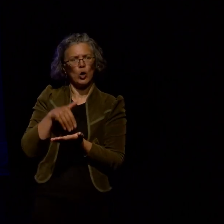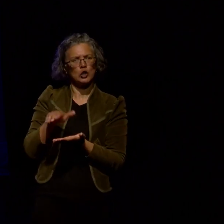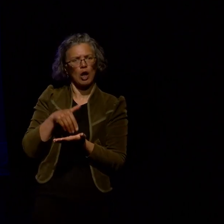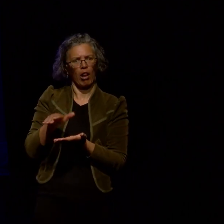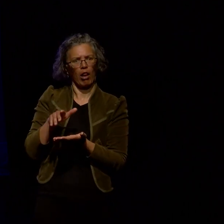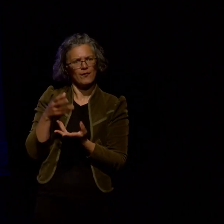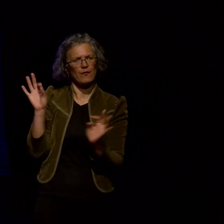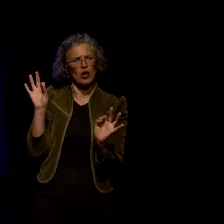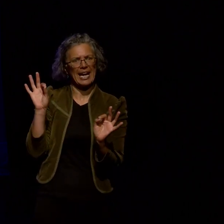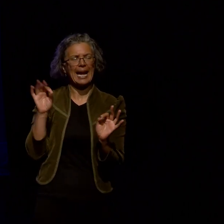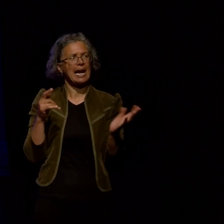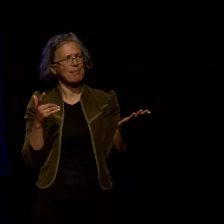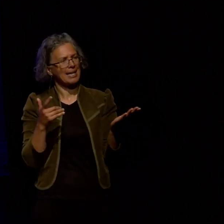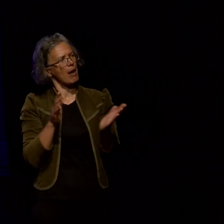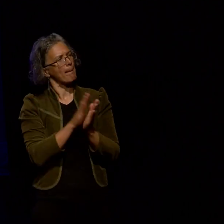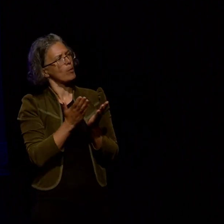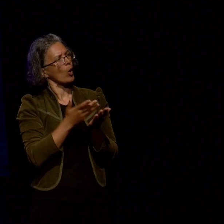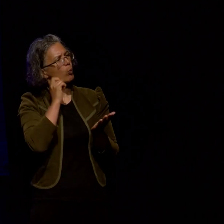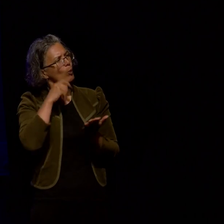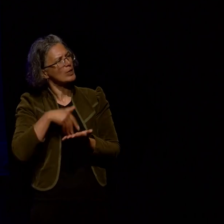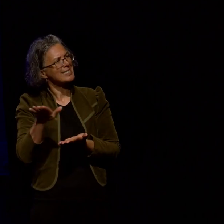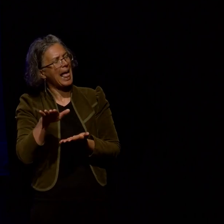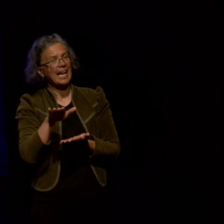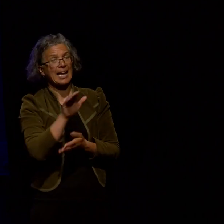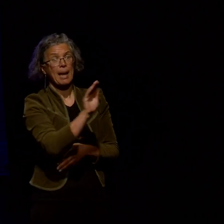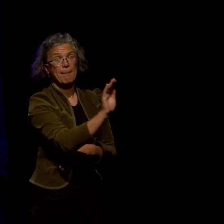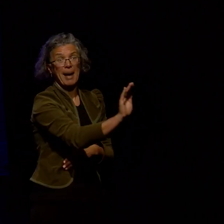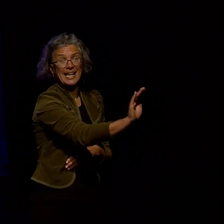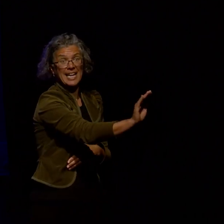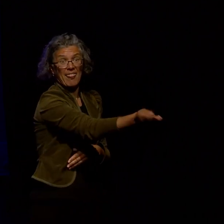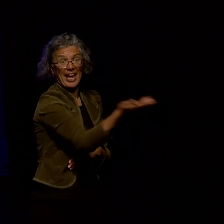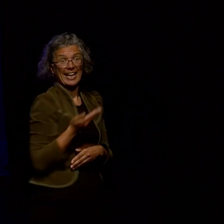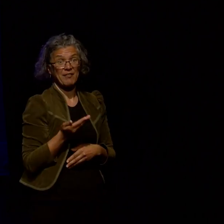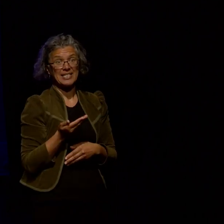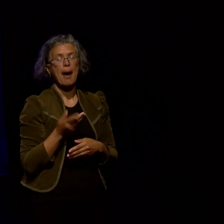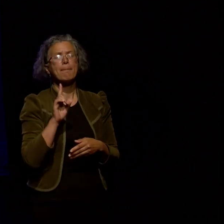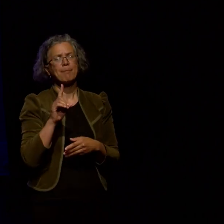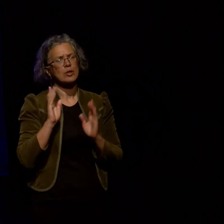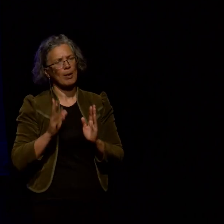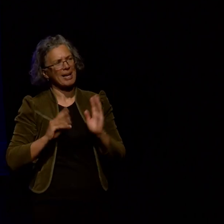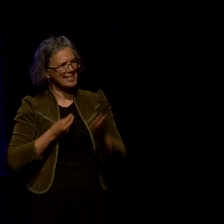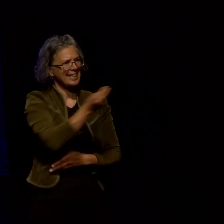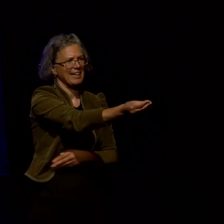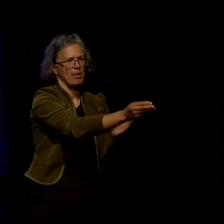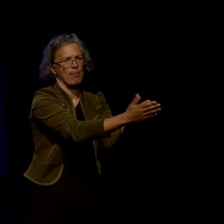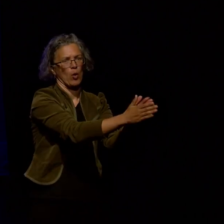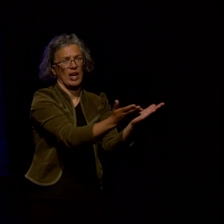commercial book that would be sold they gave it to us on the condition that we send them a copy of the book everything else is open data